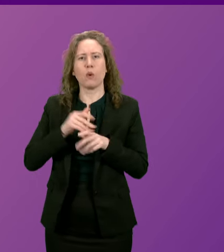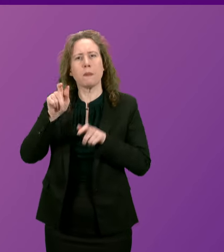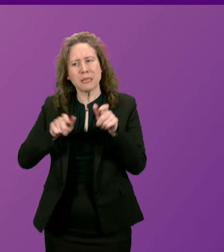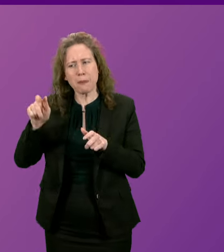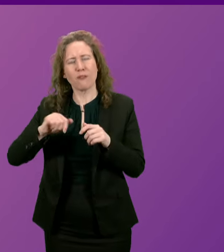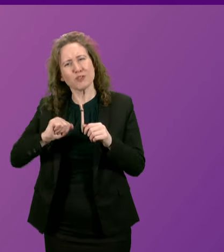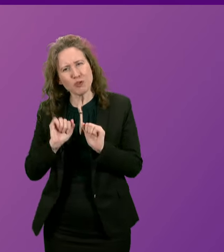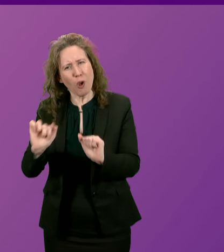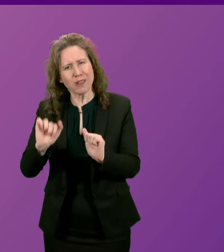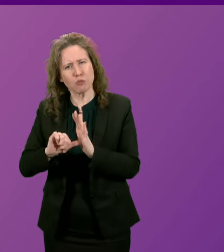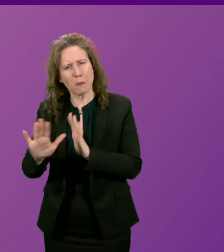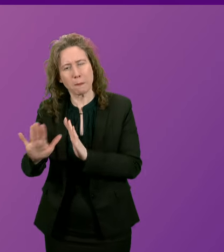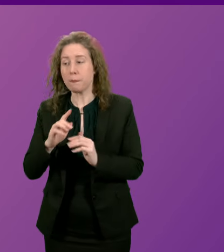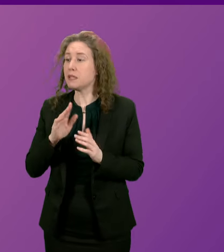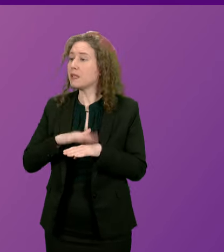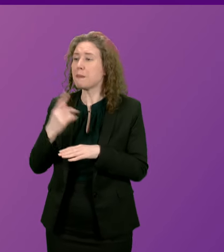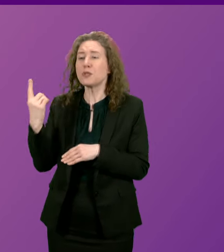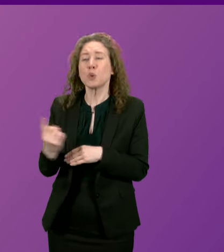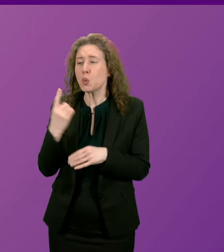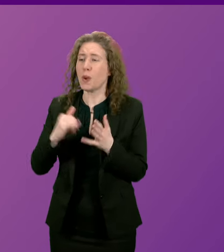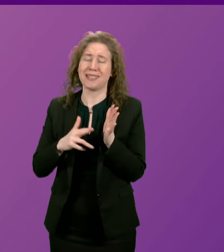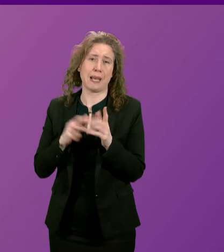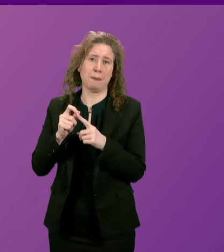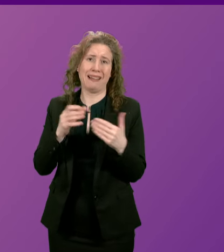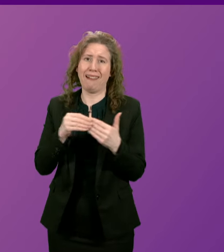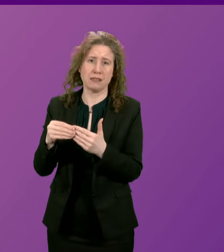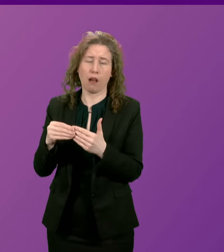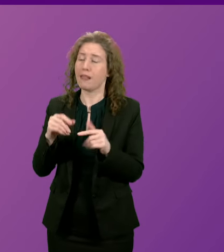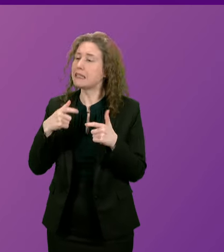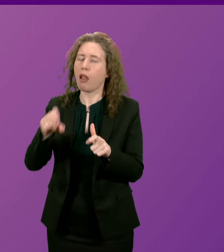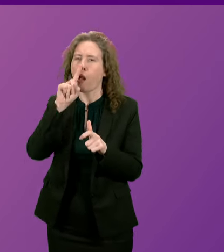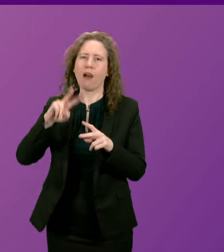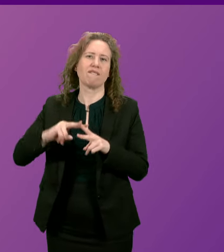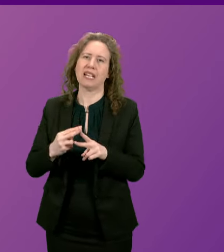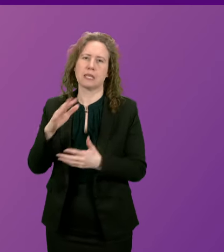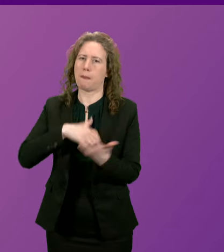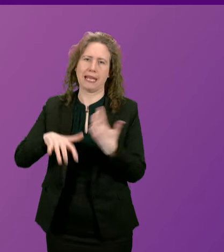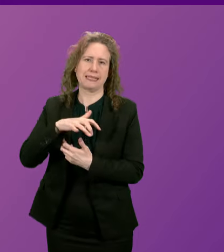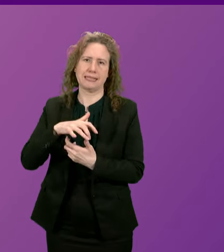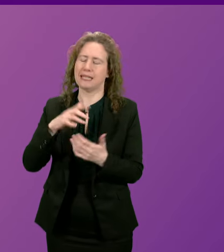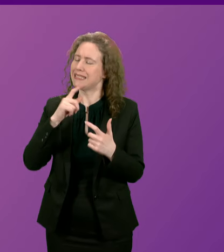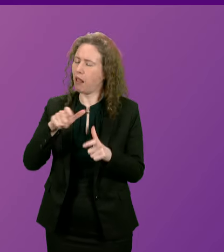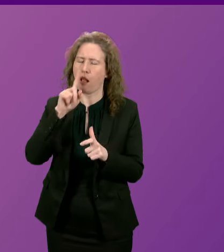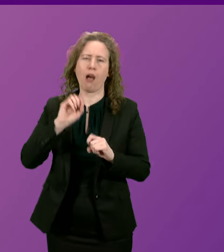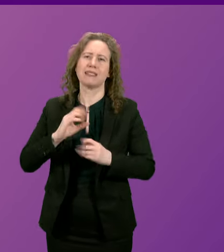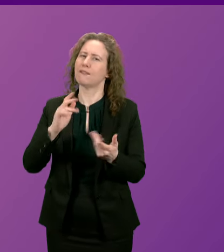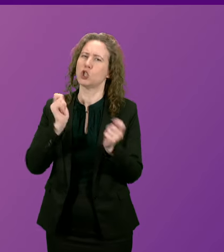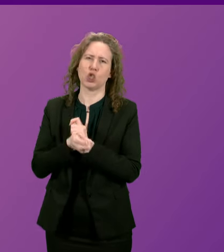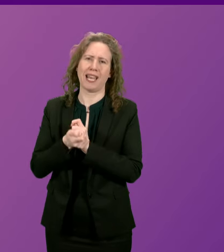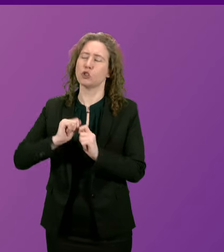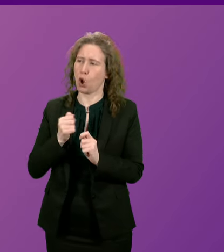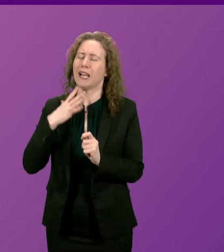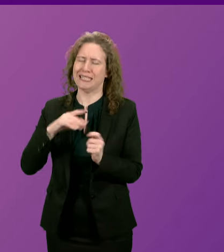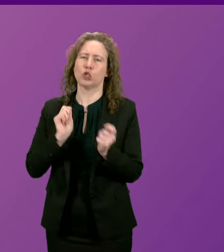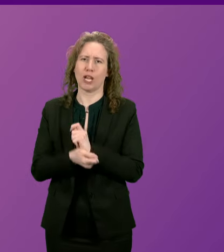that regardless of who the SNP impose, they won't be able to fix this mess and deliver the change Scotland needs?